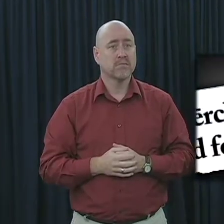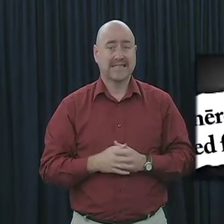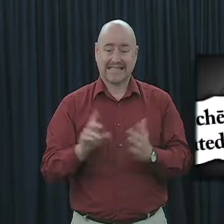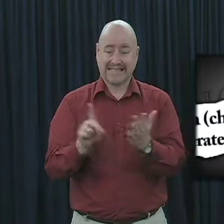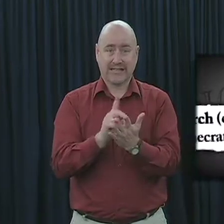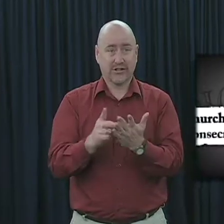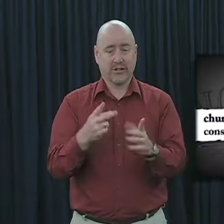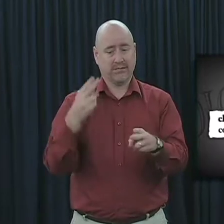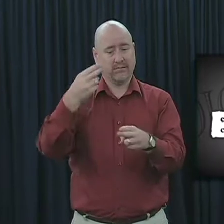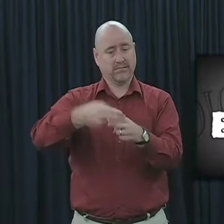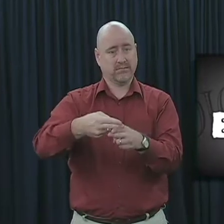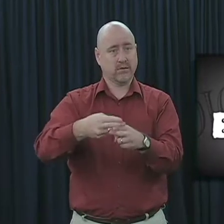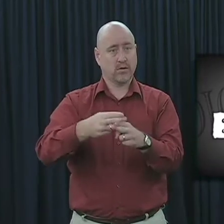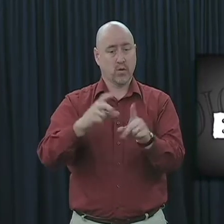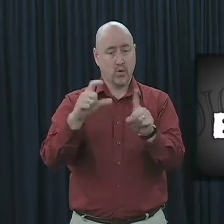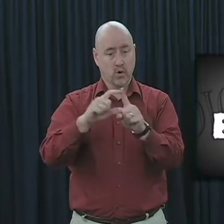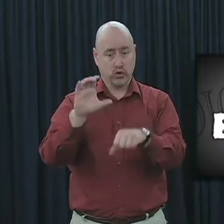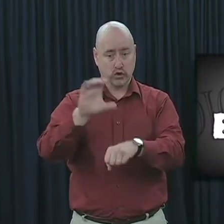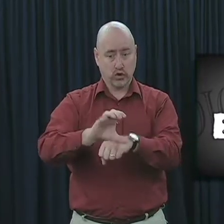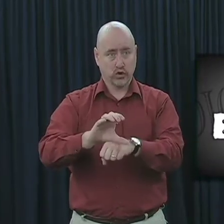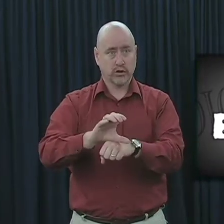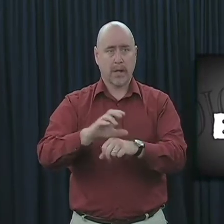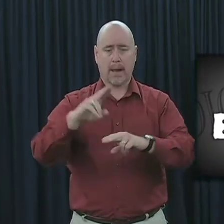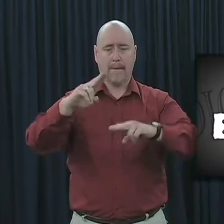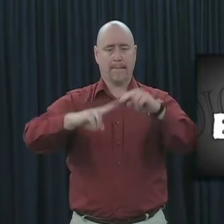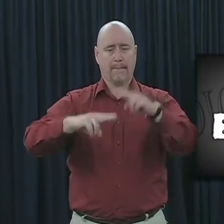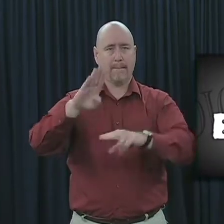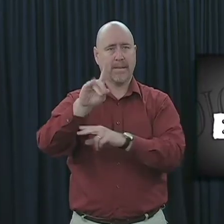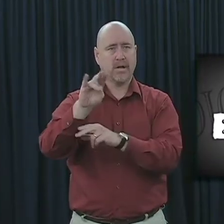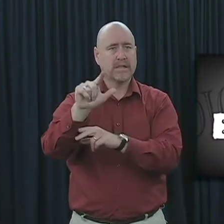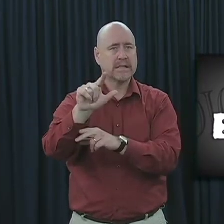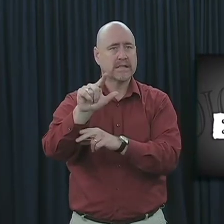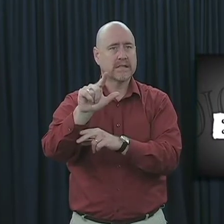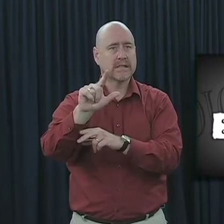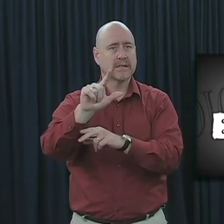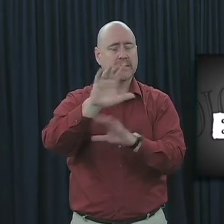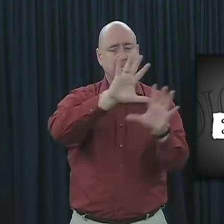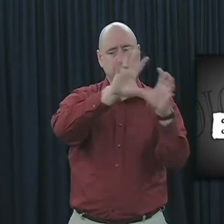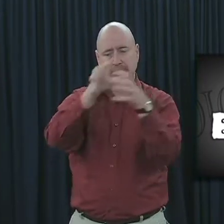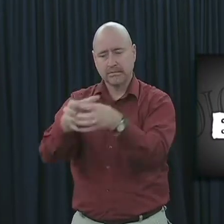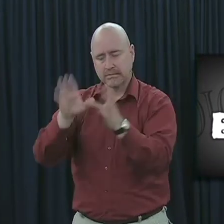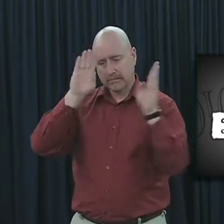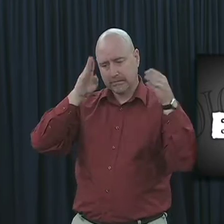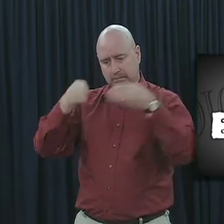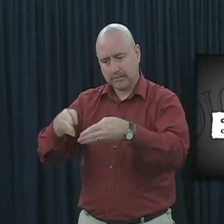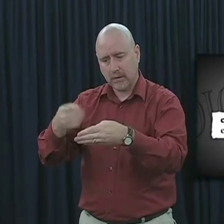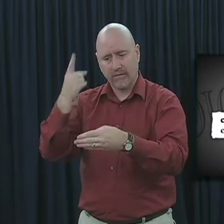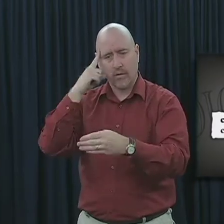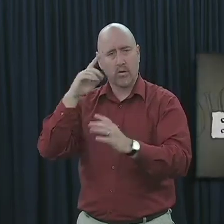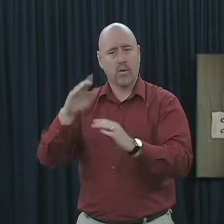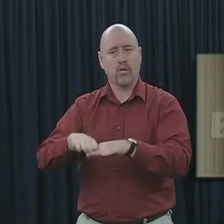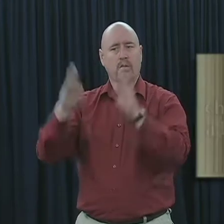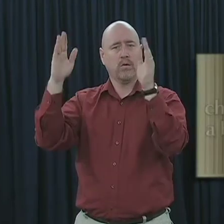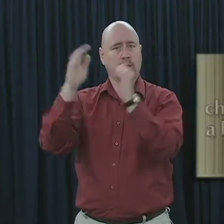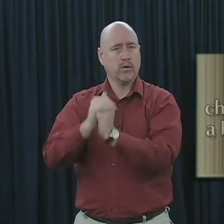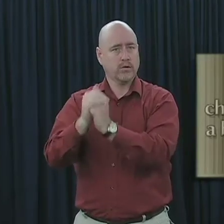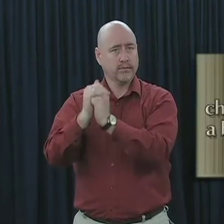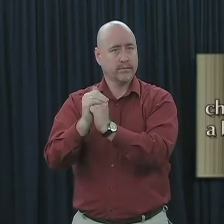defines the word church as a building. A building set apart or consecrated for public worship. is the